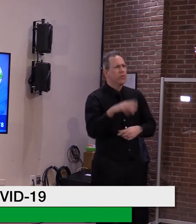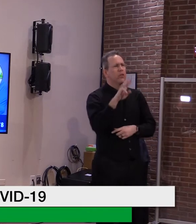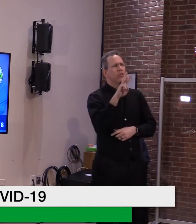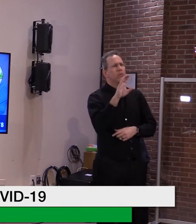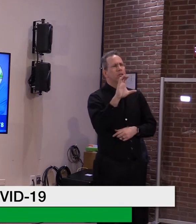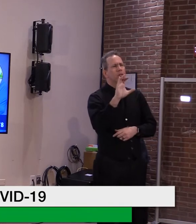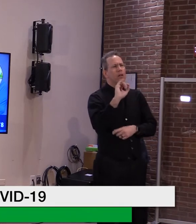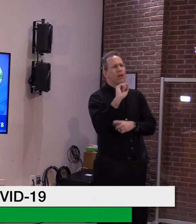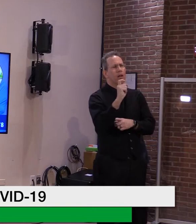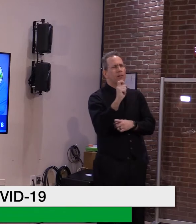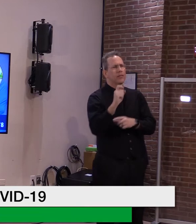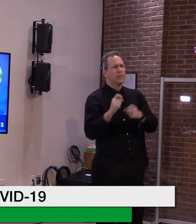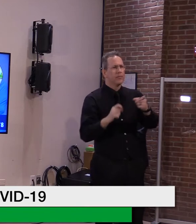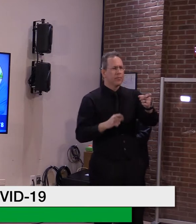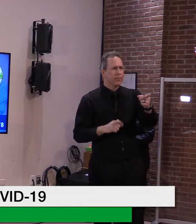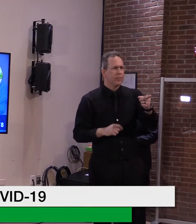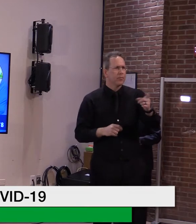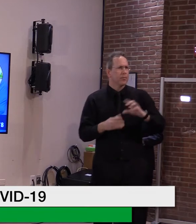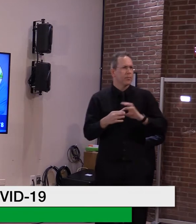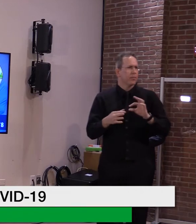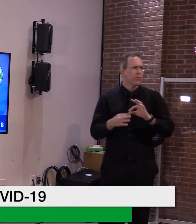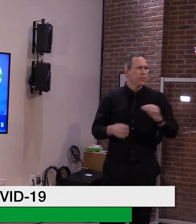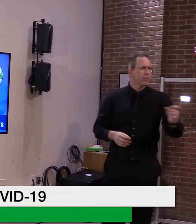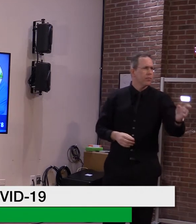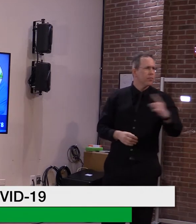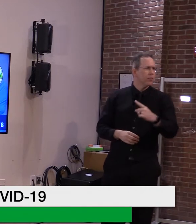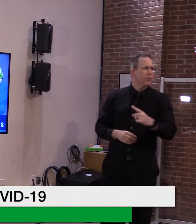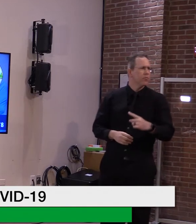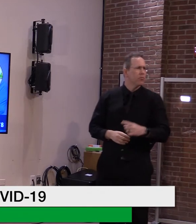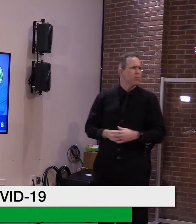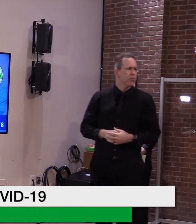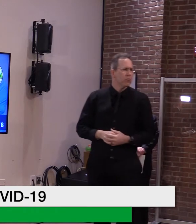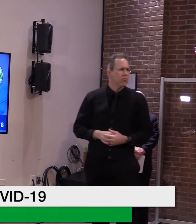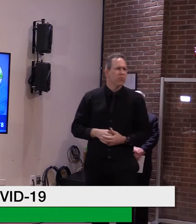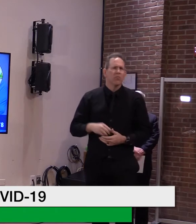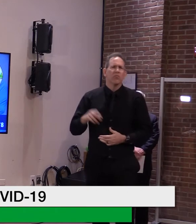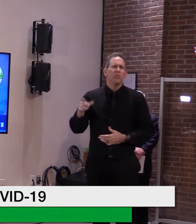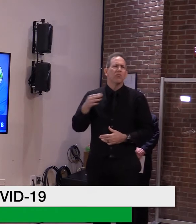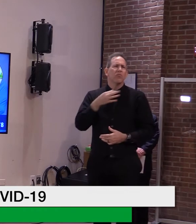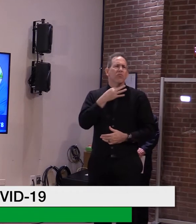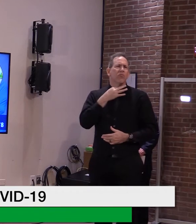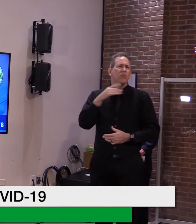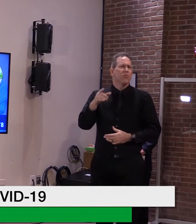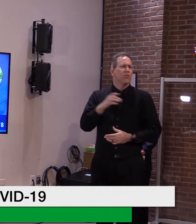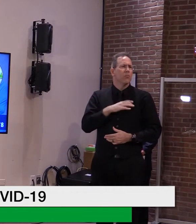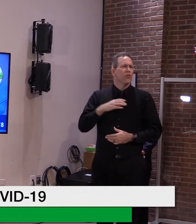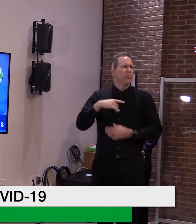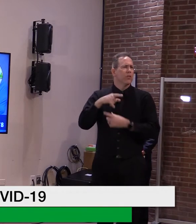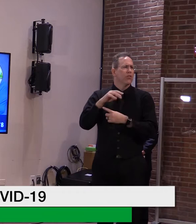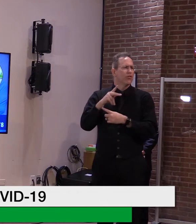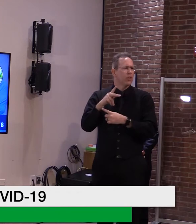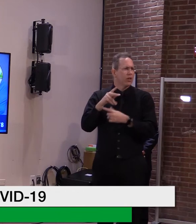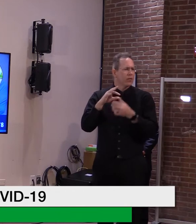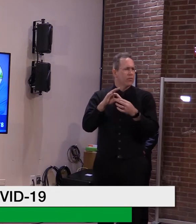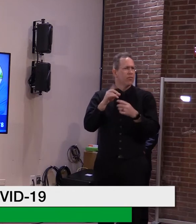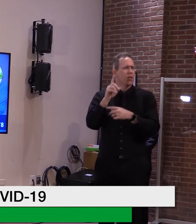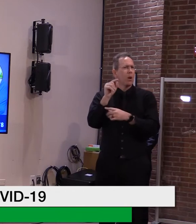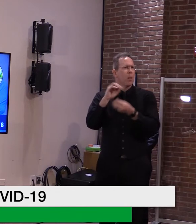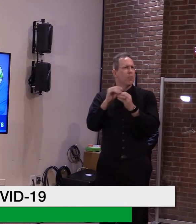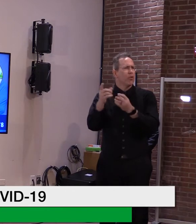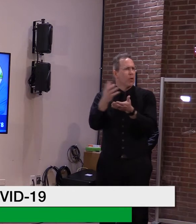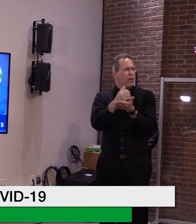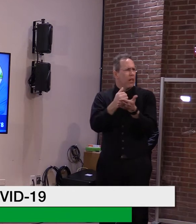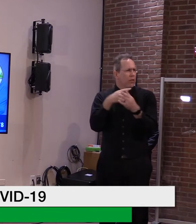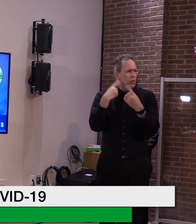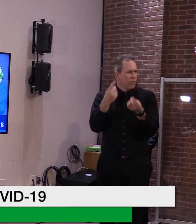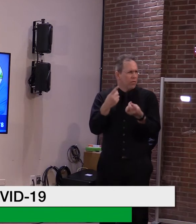you, Governor. So Commissioner Pichak touched upon the data aspect of this, but why do you feel comfortable this coming Friday lifting